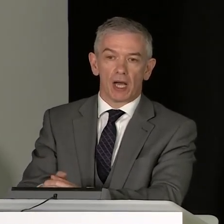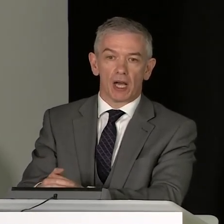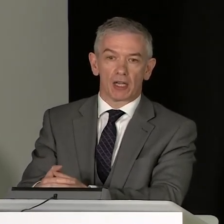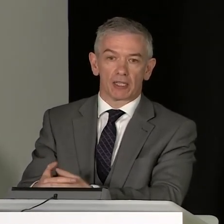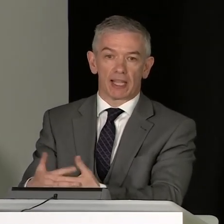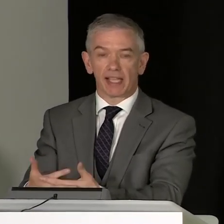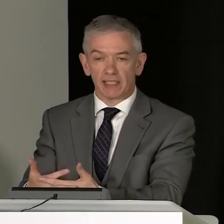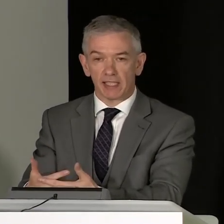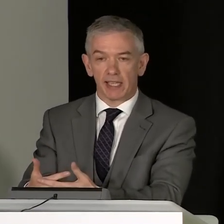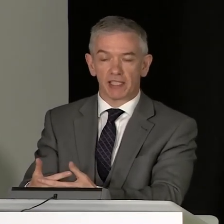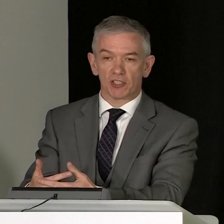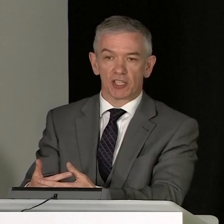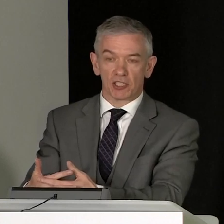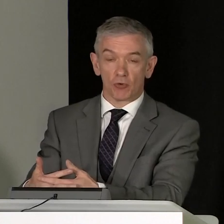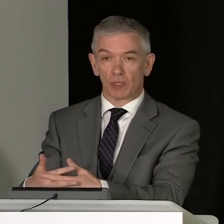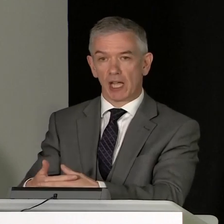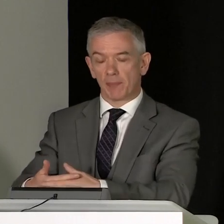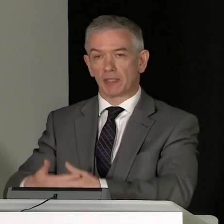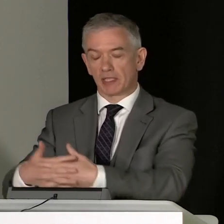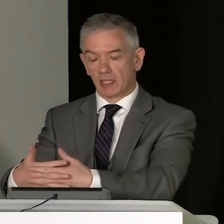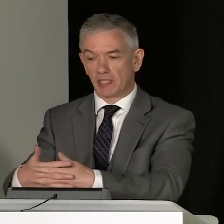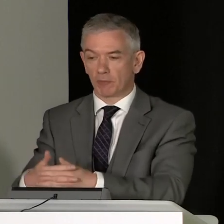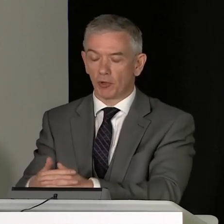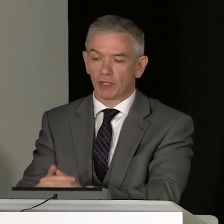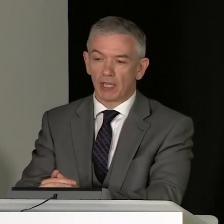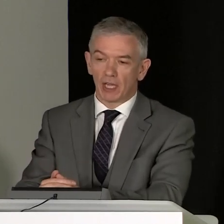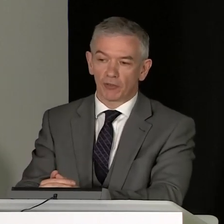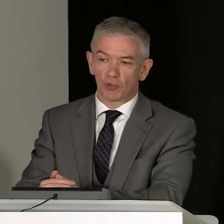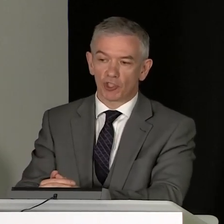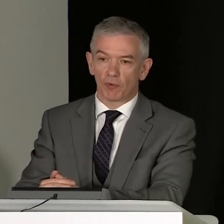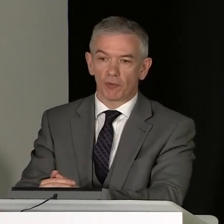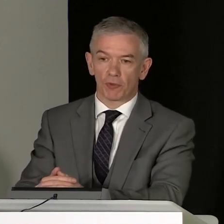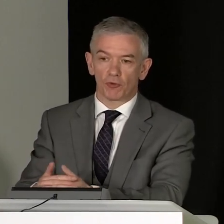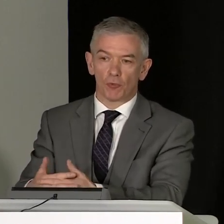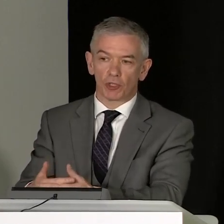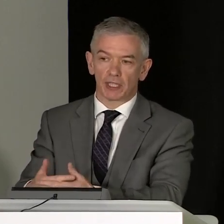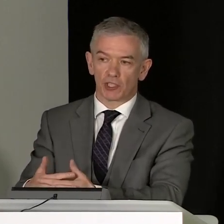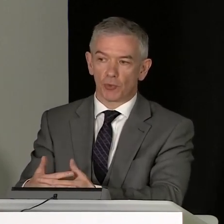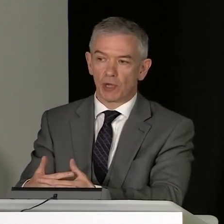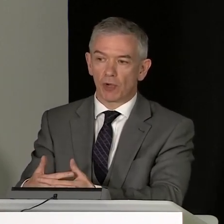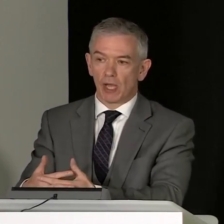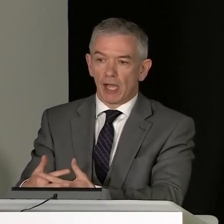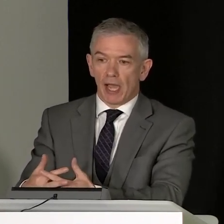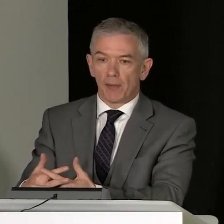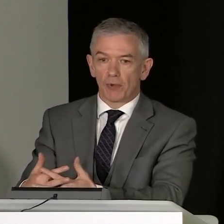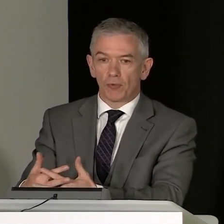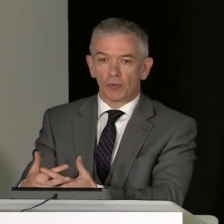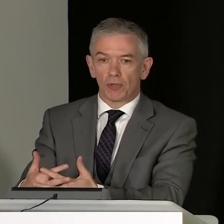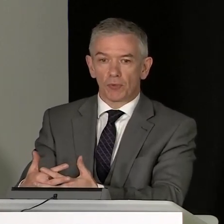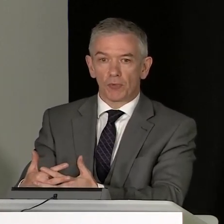them are lag indicators, things that only happen at a later point. And of course, some of them are through modelling as well.